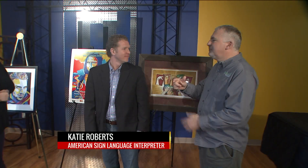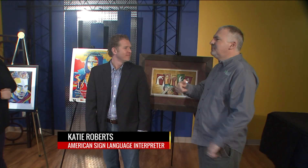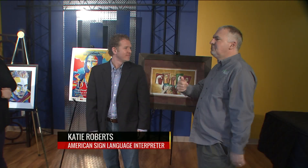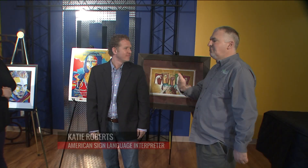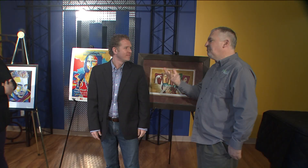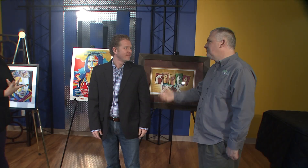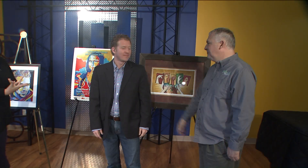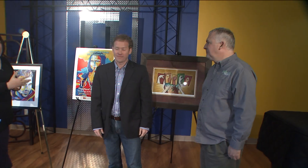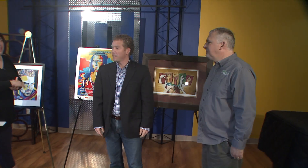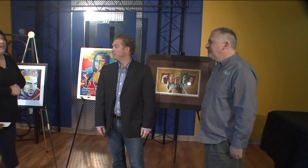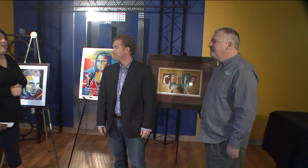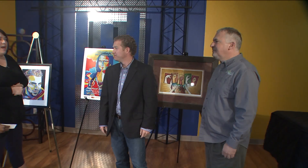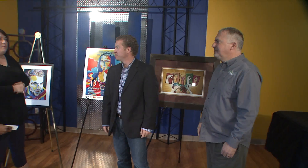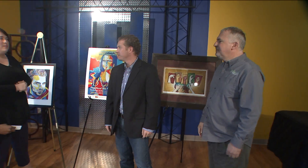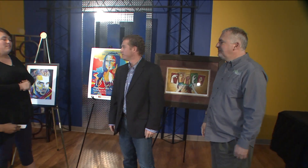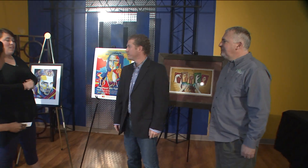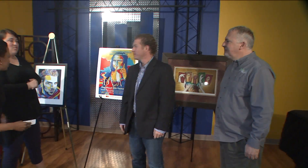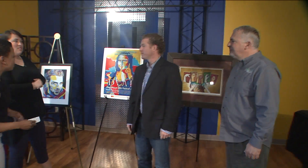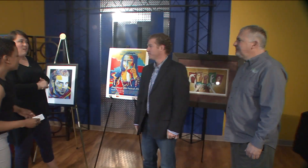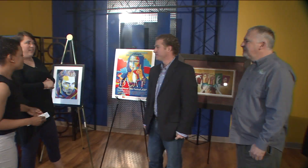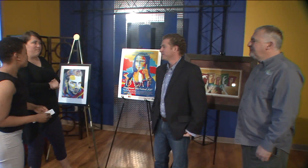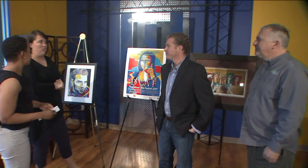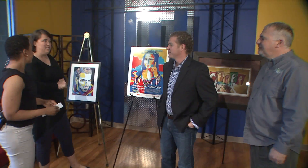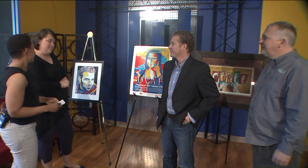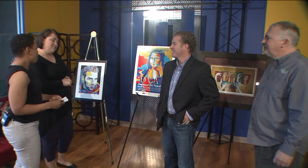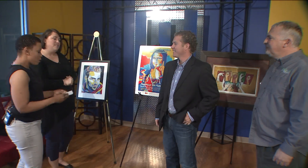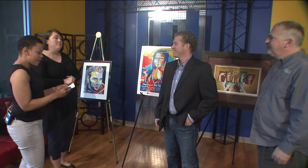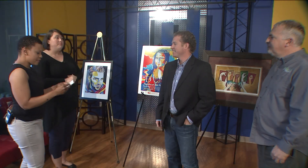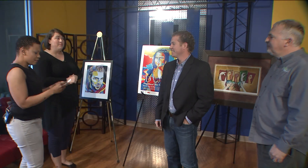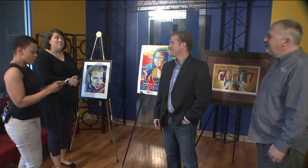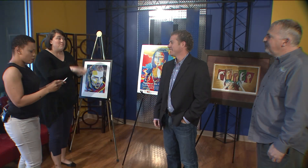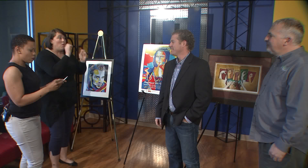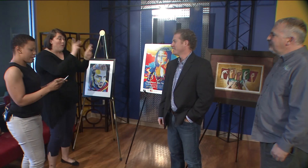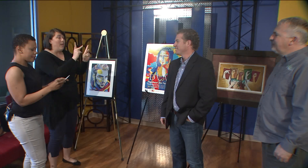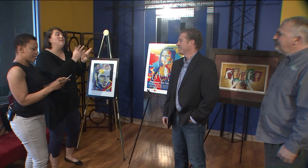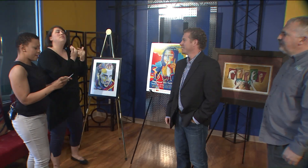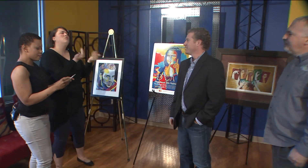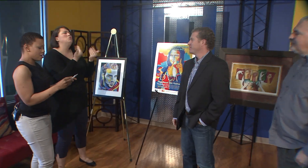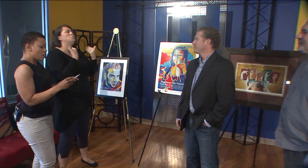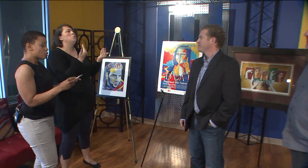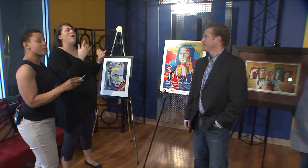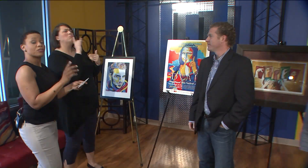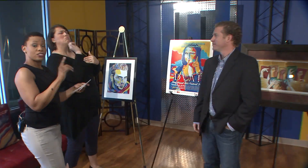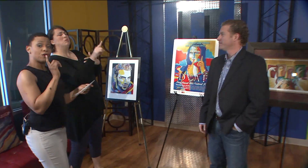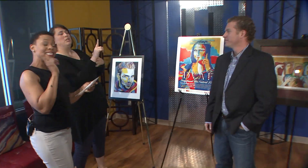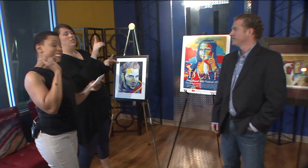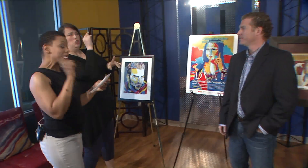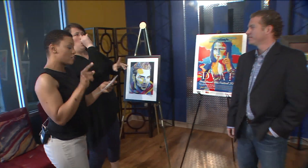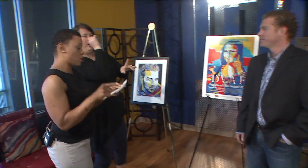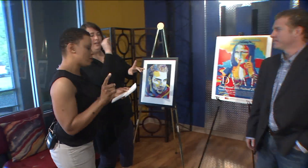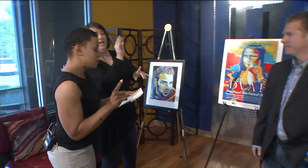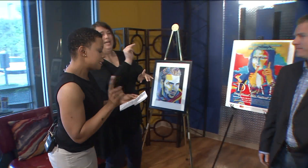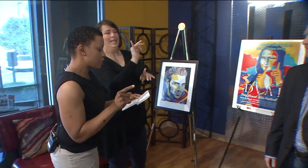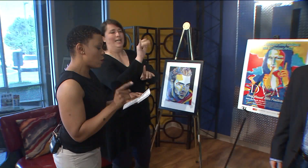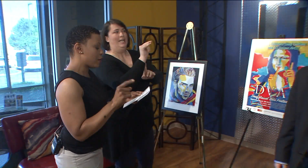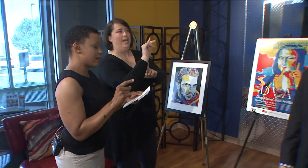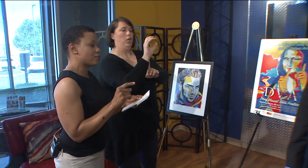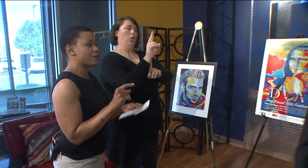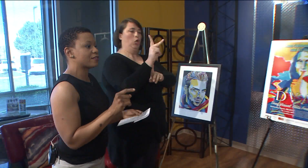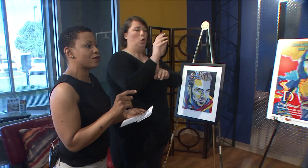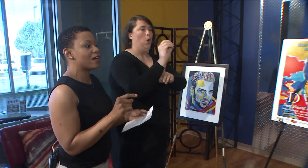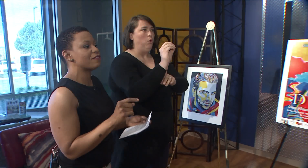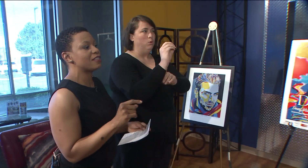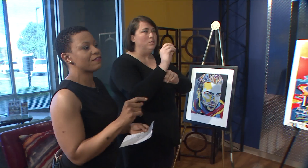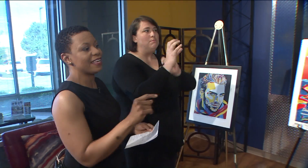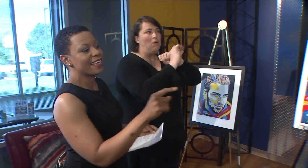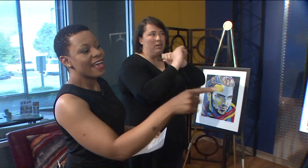print, media, sculptors again. Just a variety of artists. Okay, let's go ahead and ask Tony Niko. Tony Niko, Marketing